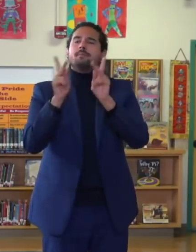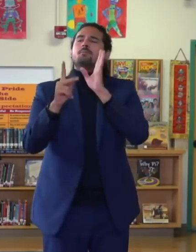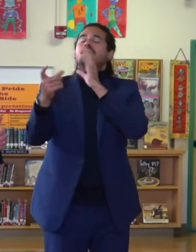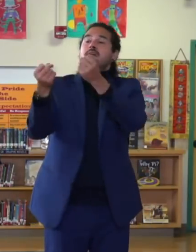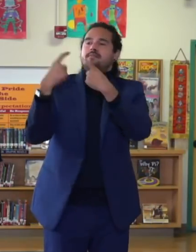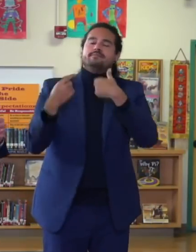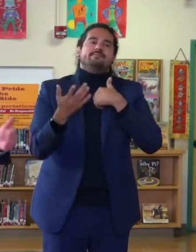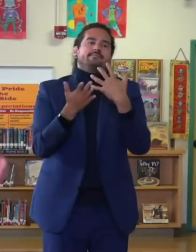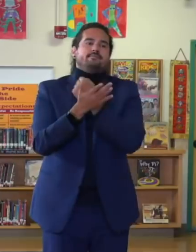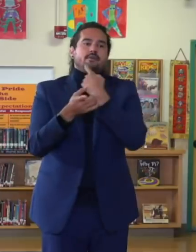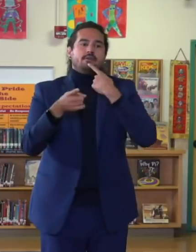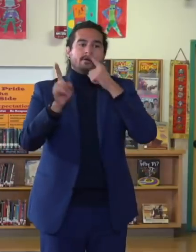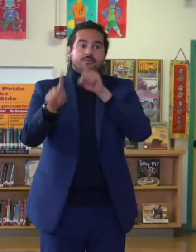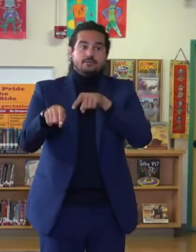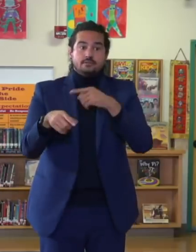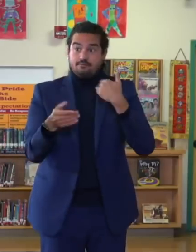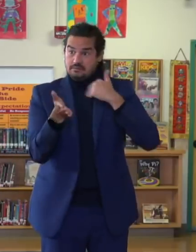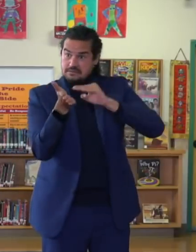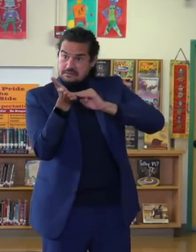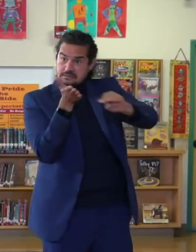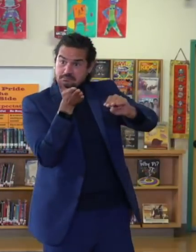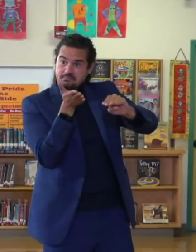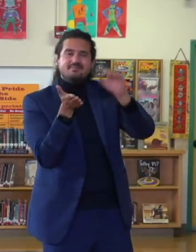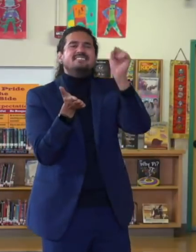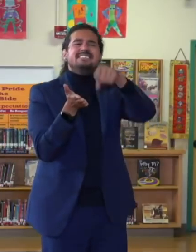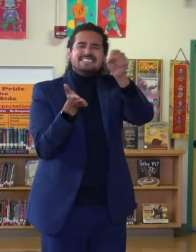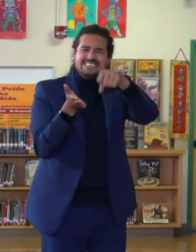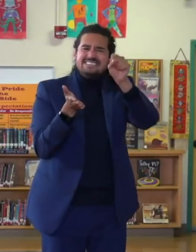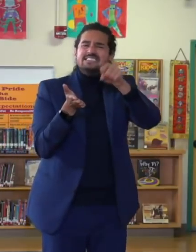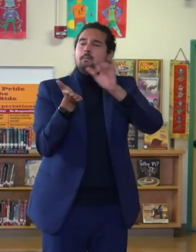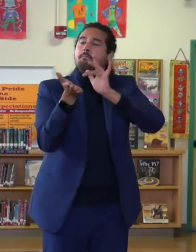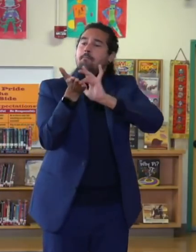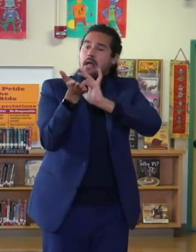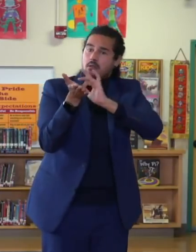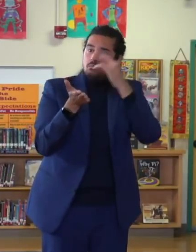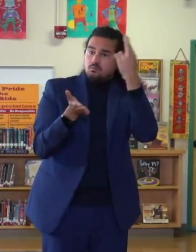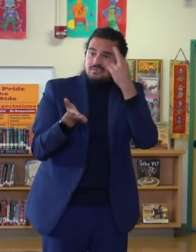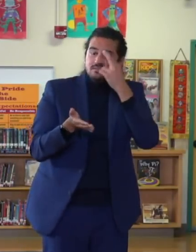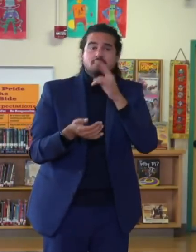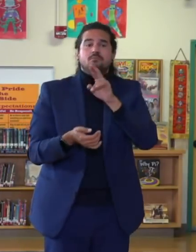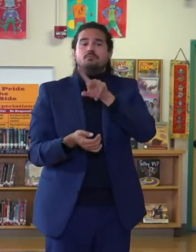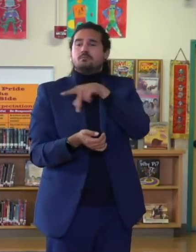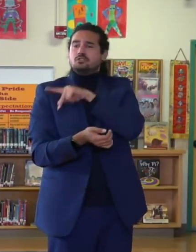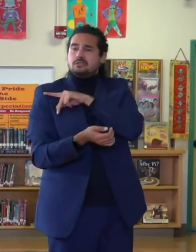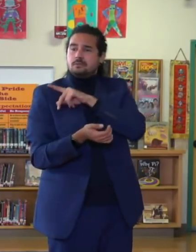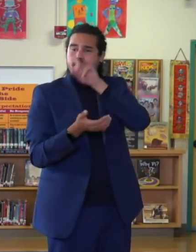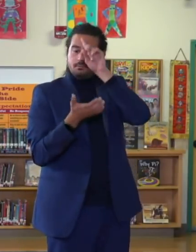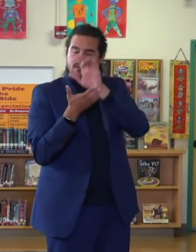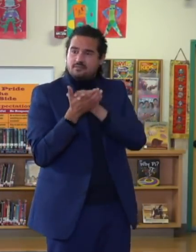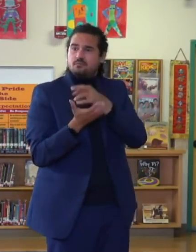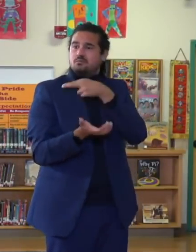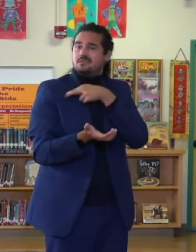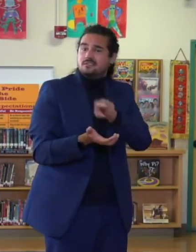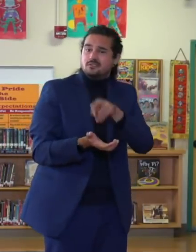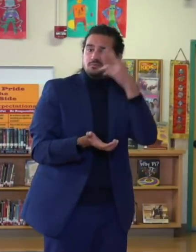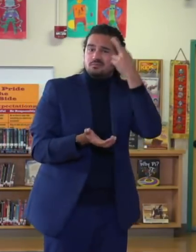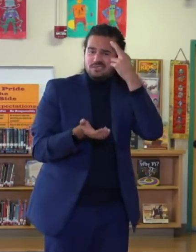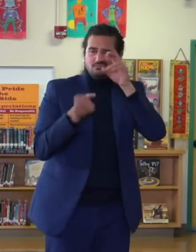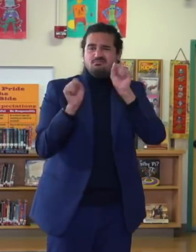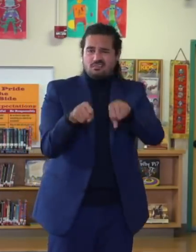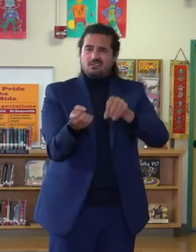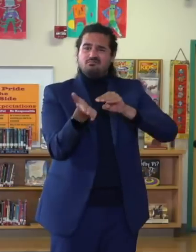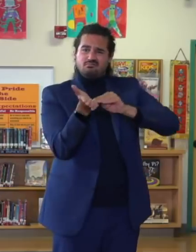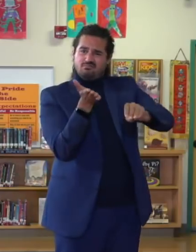reasons, personal and or religious beliefs. Those are established in these guidelines as well. And so today we are directing